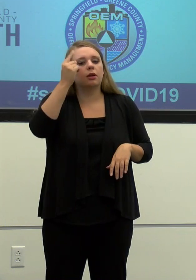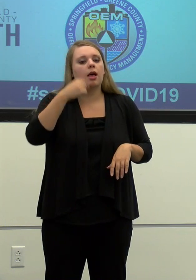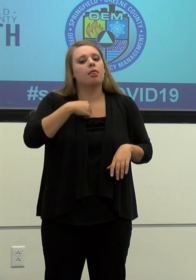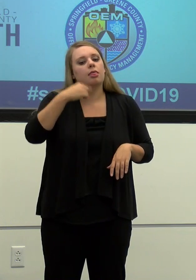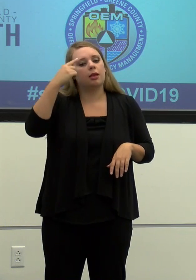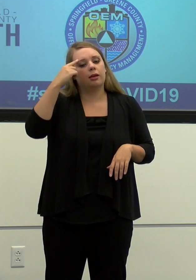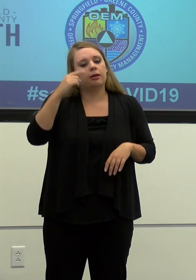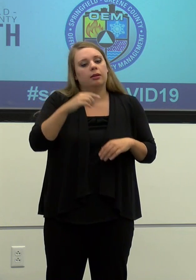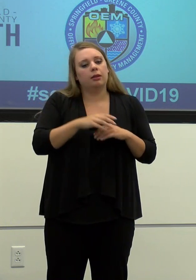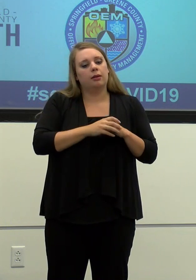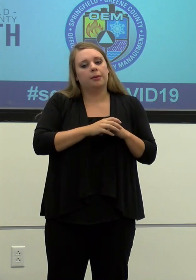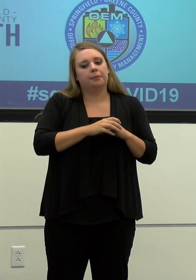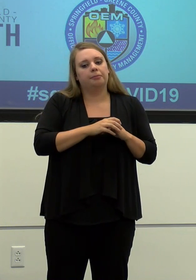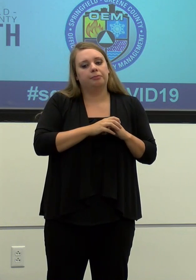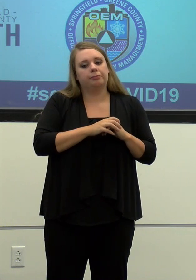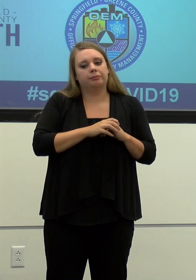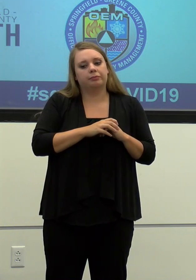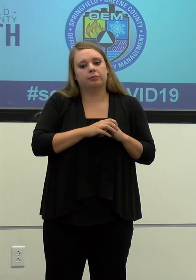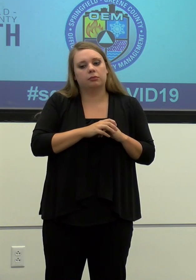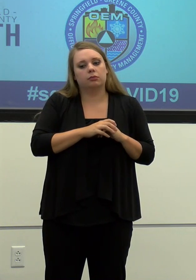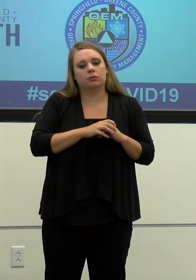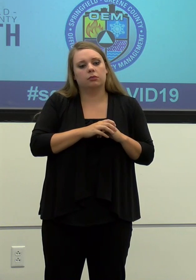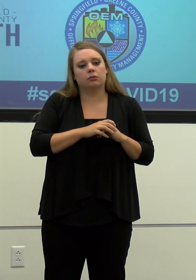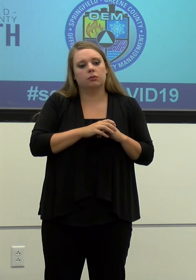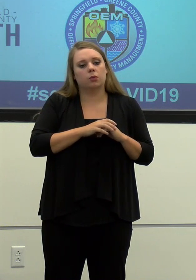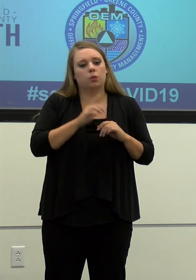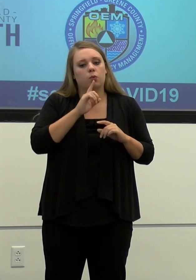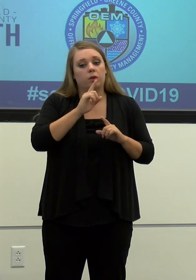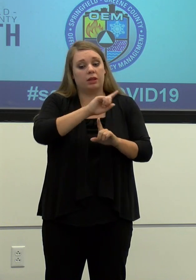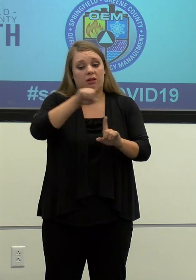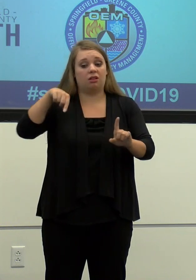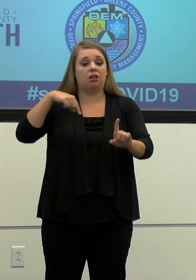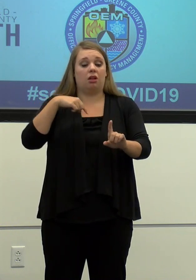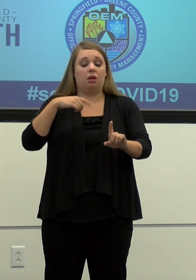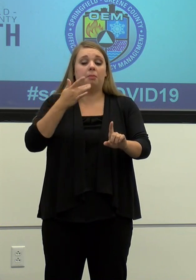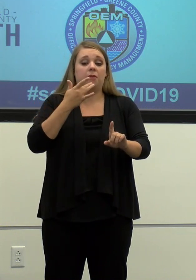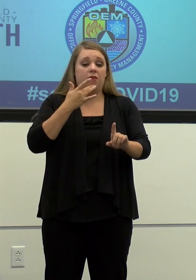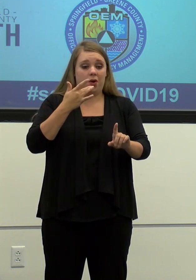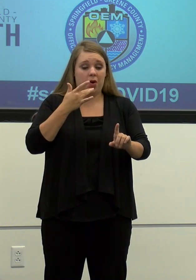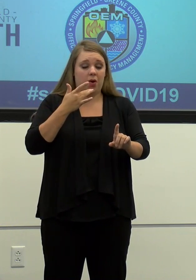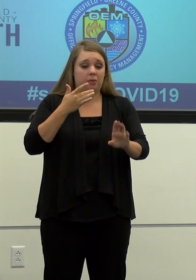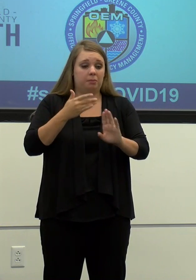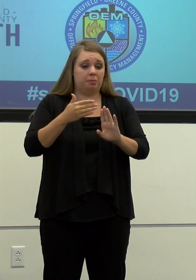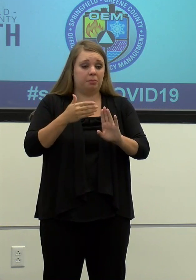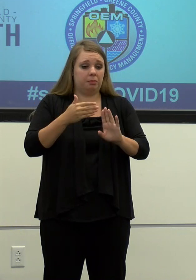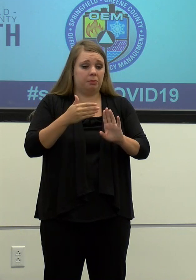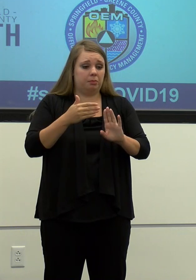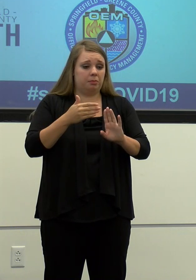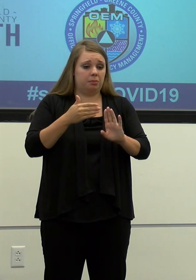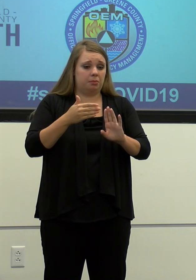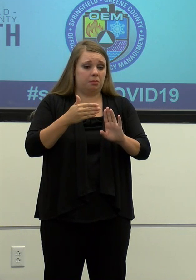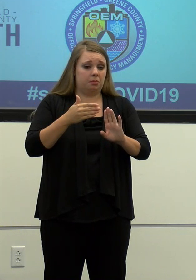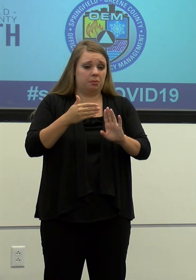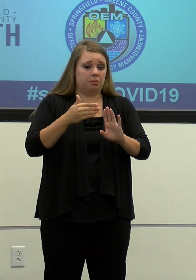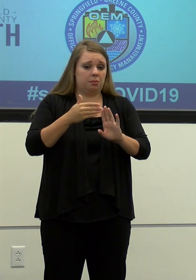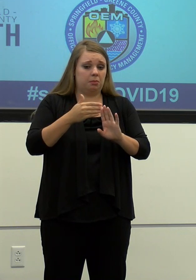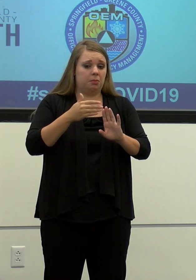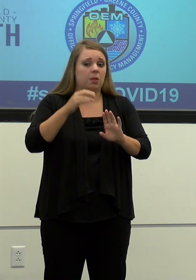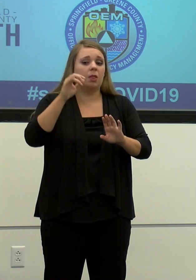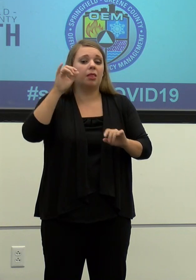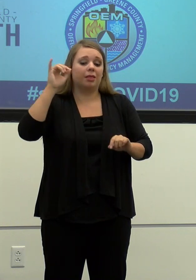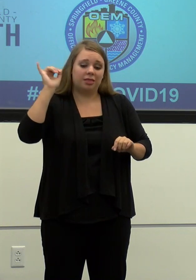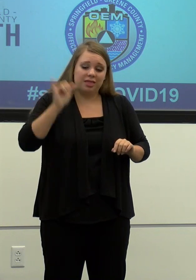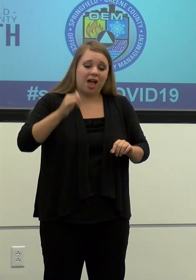I think that, that really, I want to go back to the front side of, of, of this, that underscores why it's important,